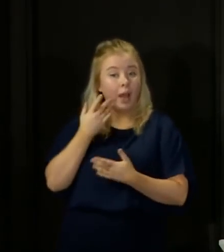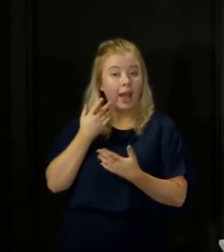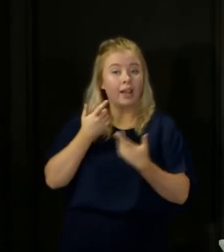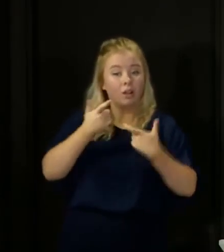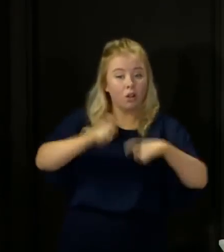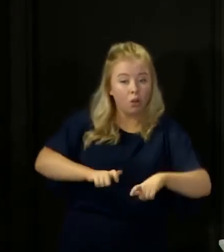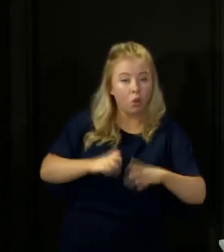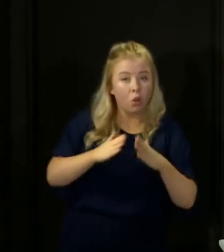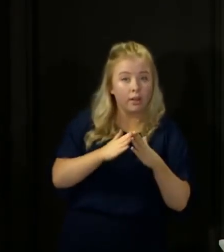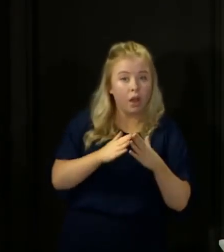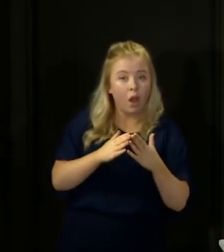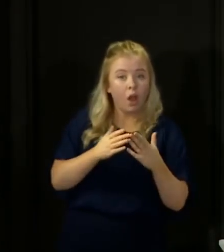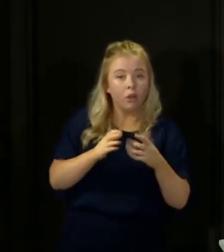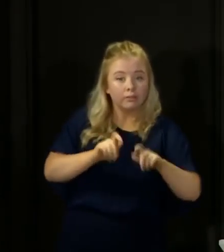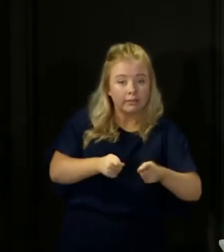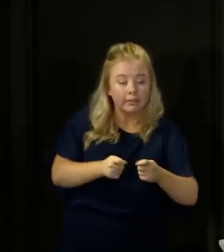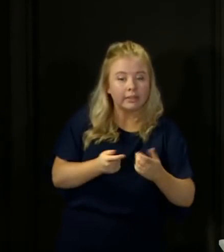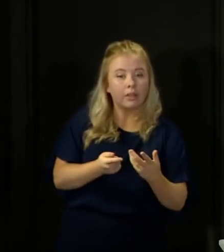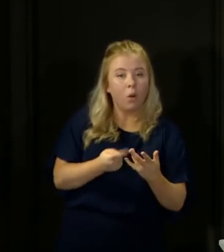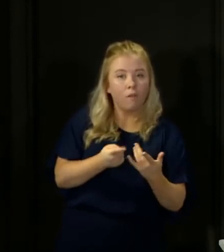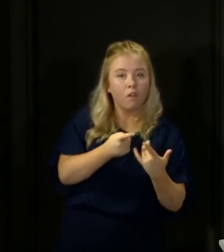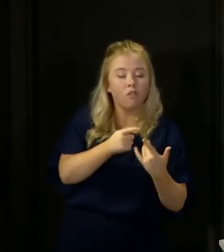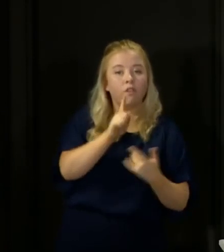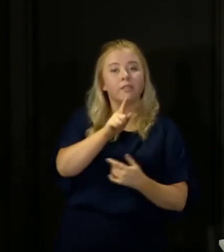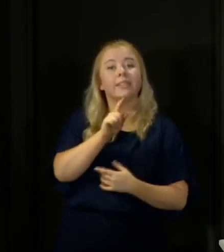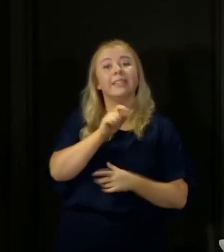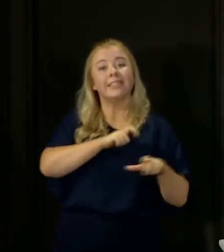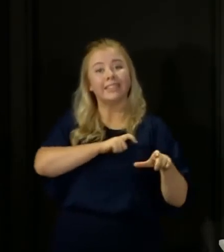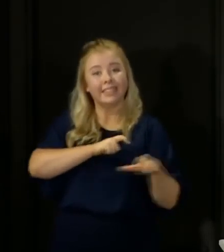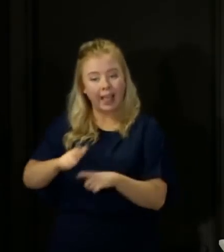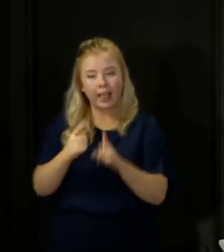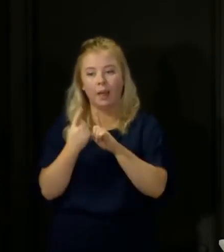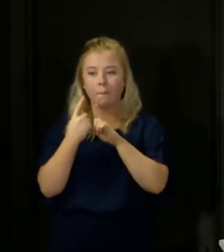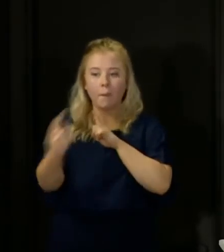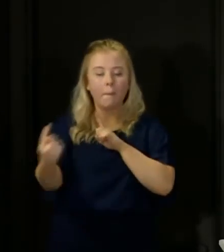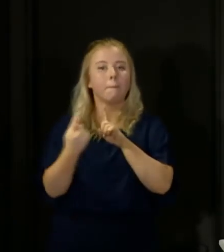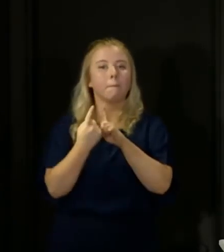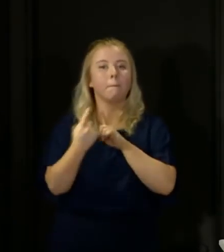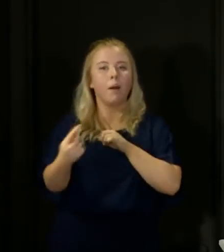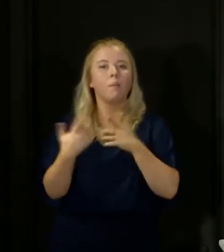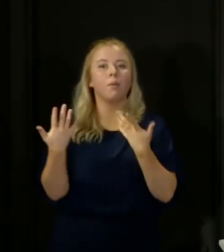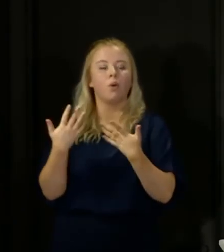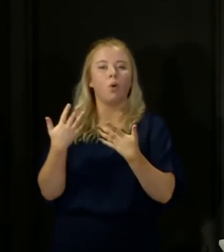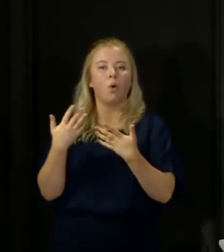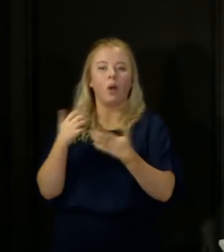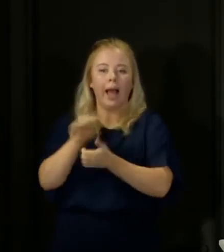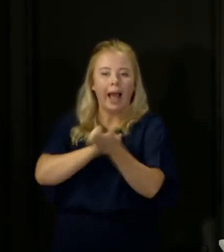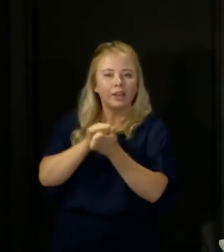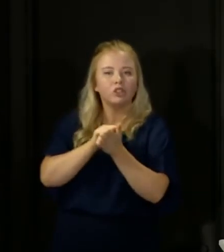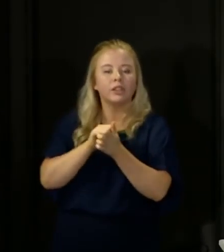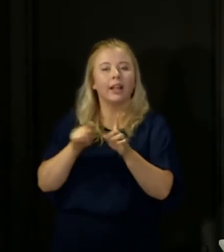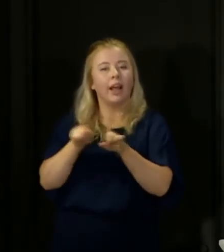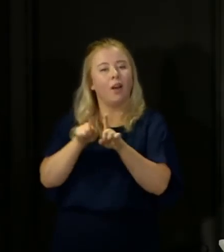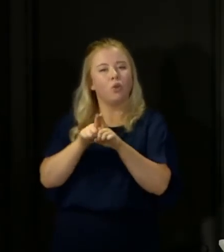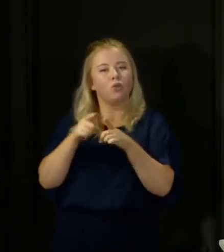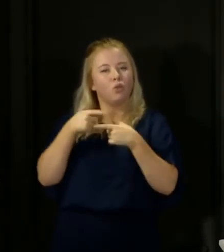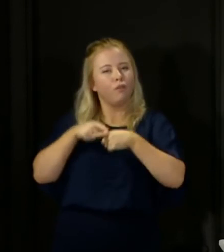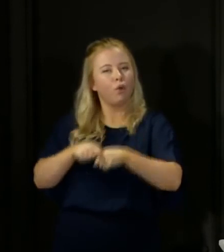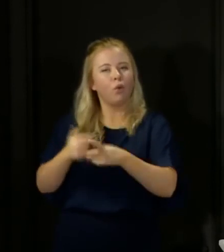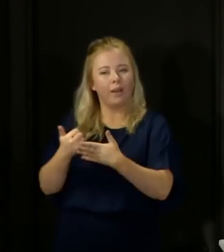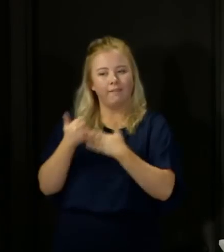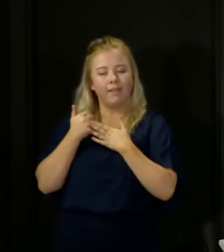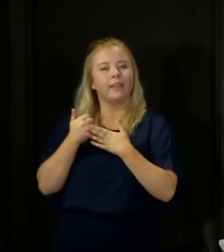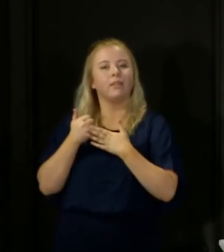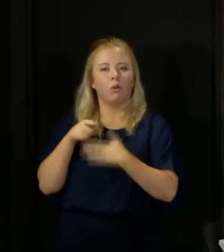physical distancing, good hygiene and following appropriate advice, whatever advice is in place at the time, will continue to be essential.